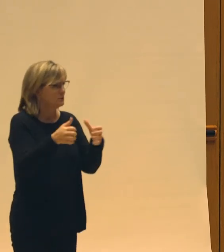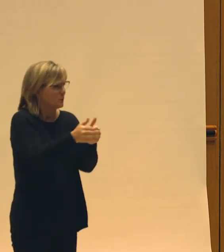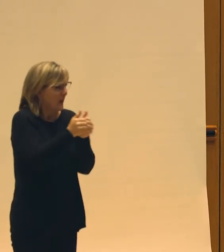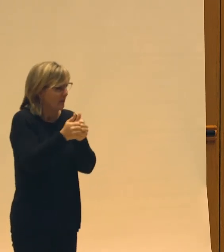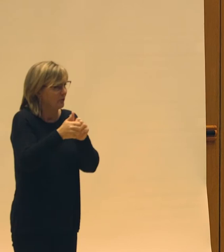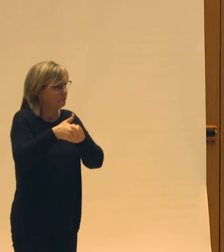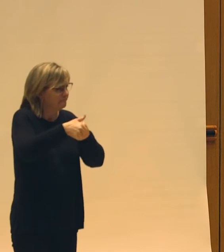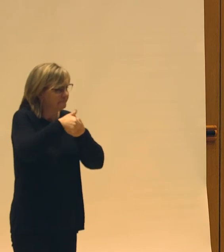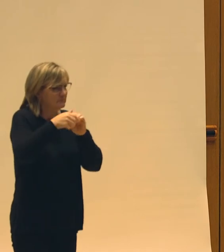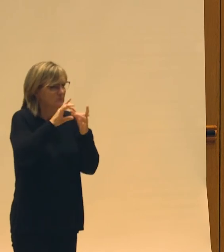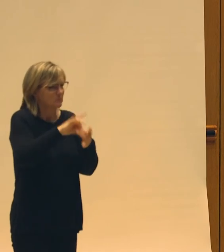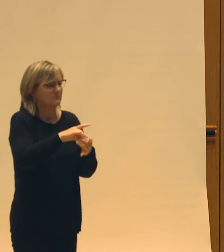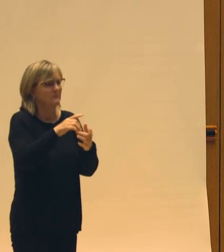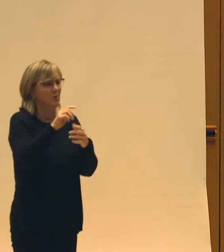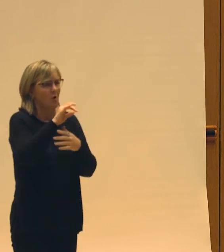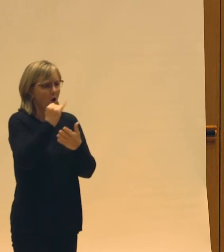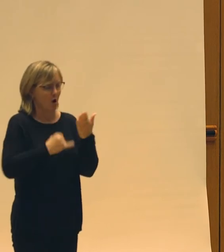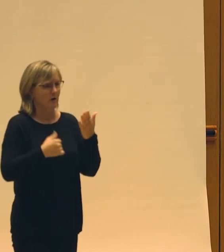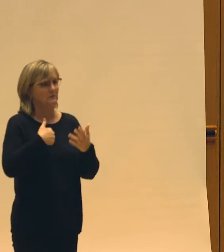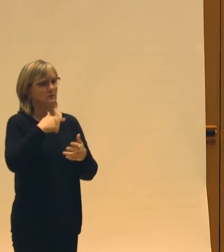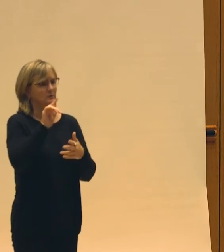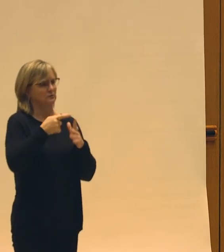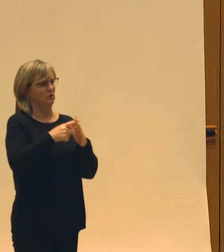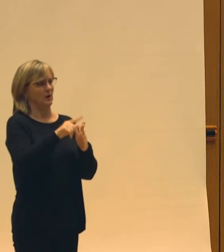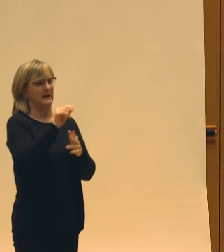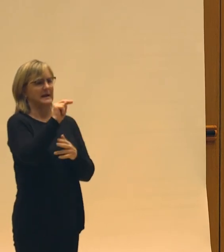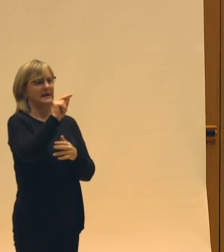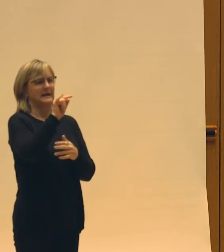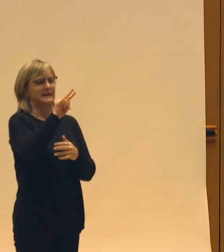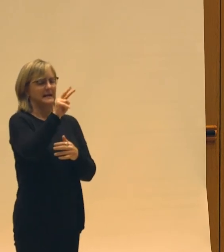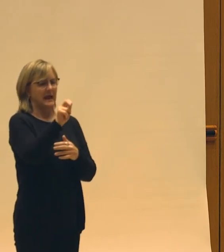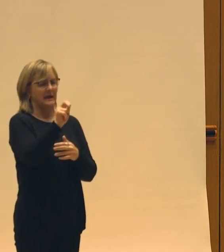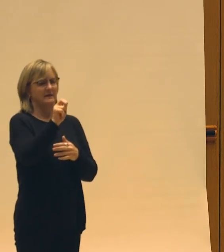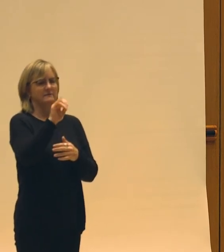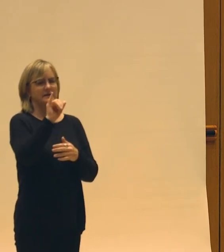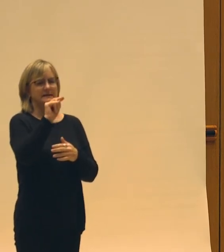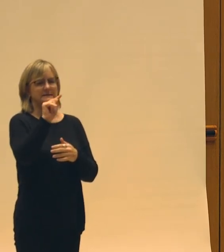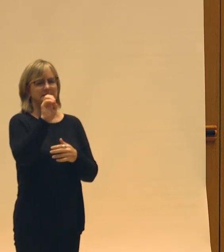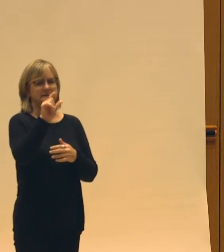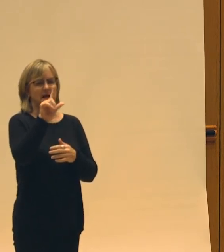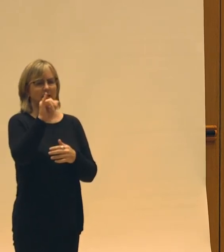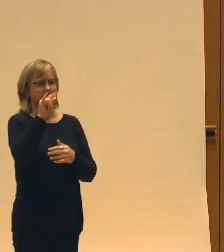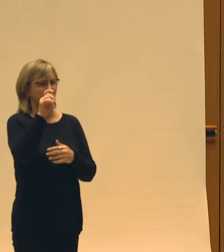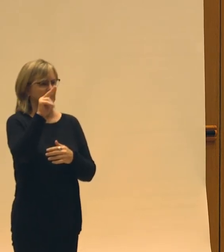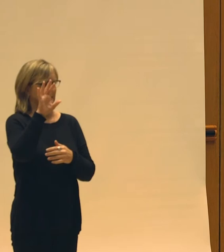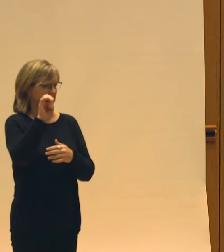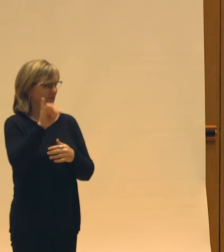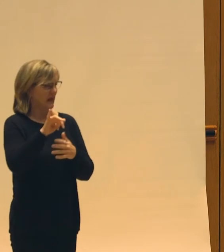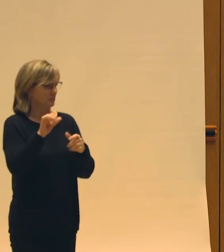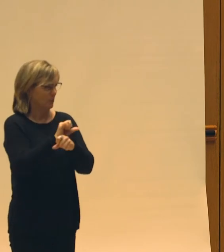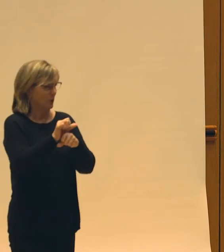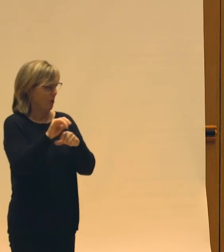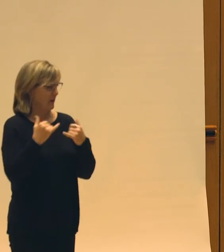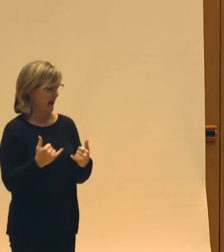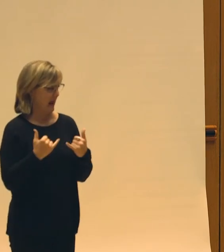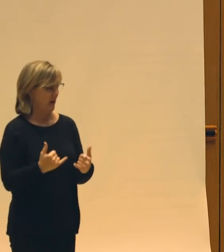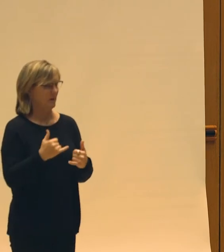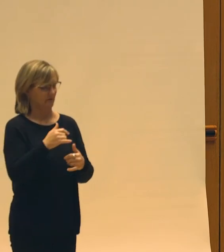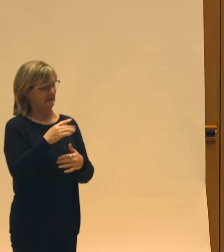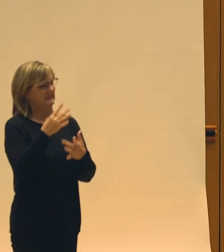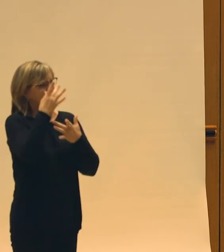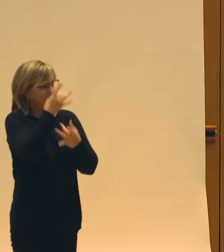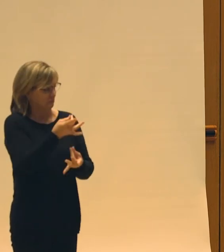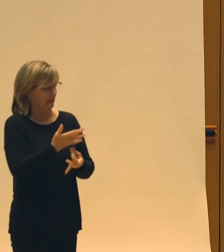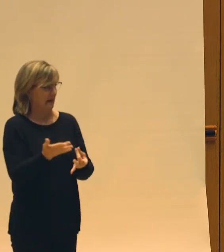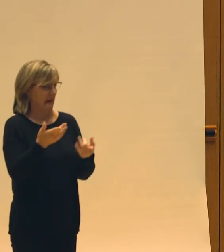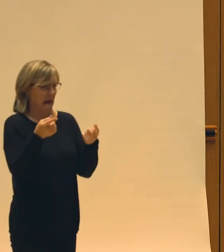started to birth this piece, Native Intelligence, Innate Intelligence, that we're working on now. And a very curious thing happened that